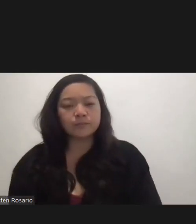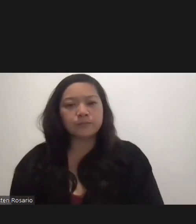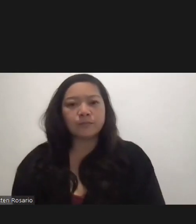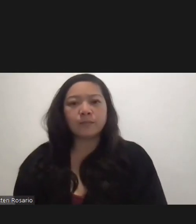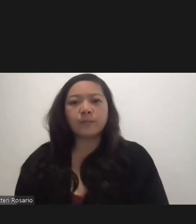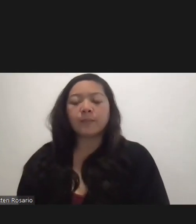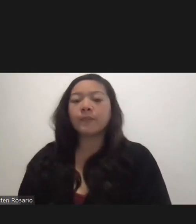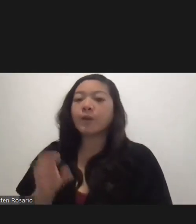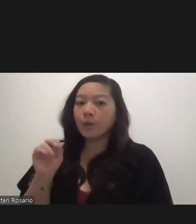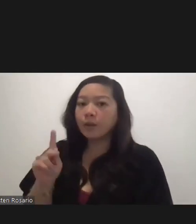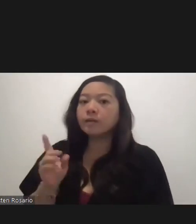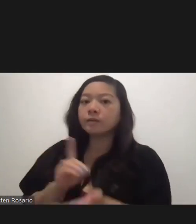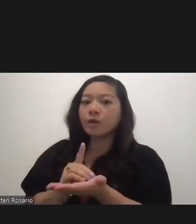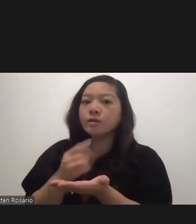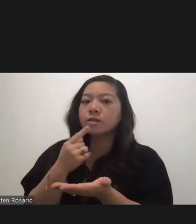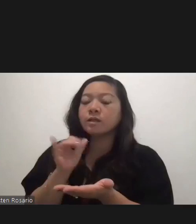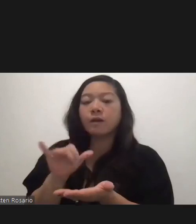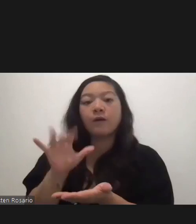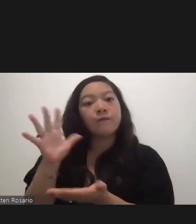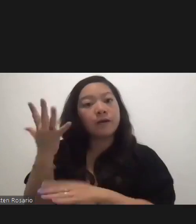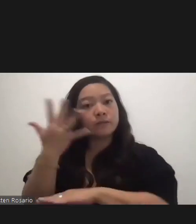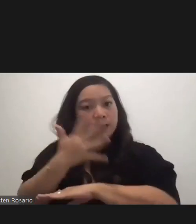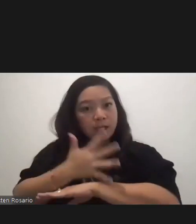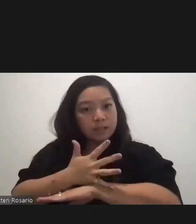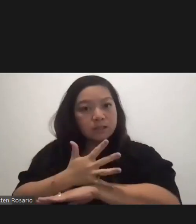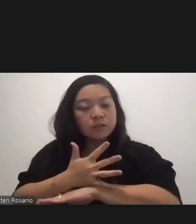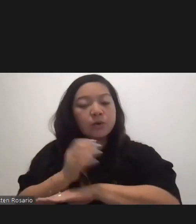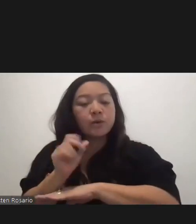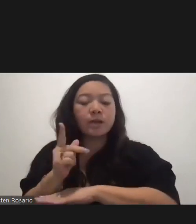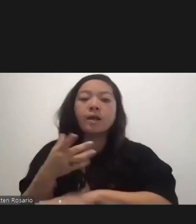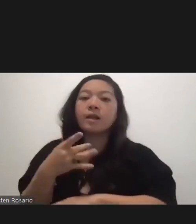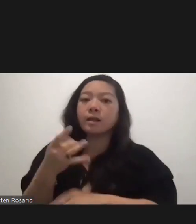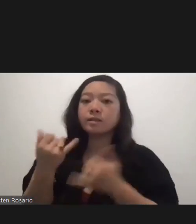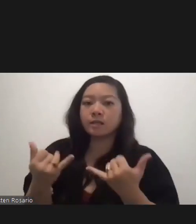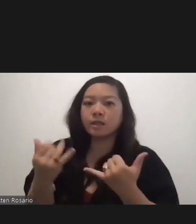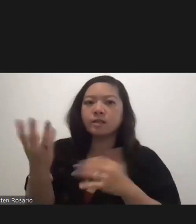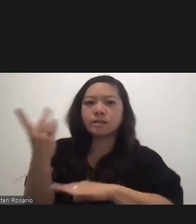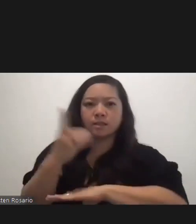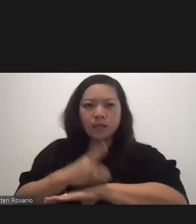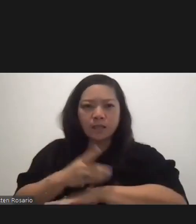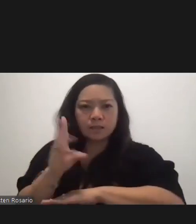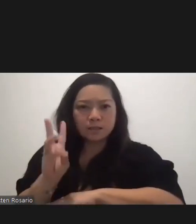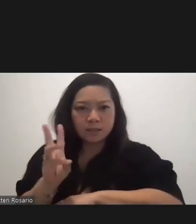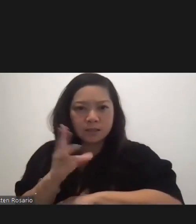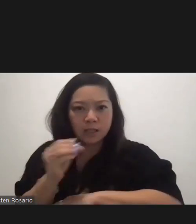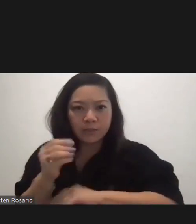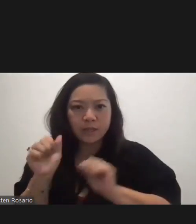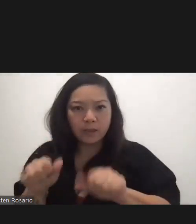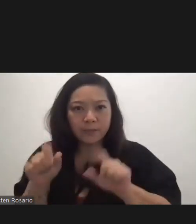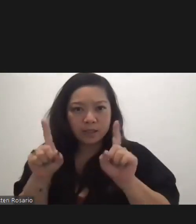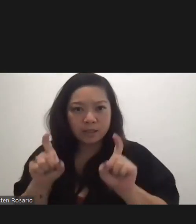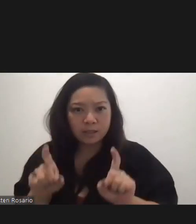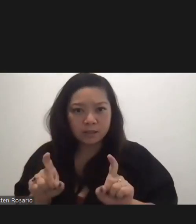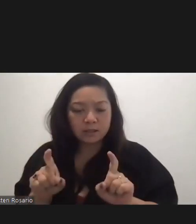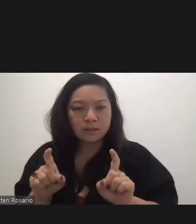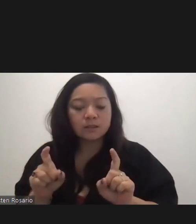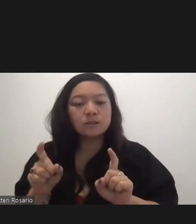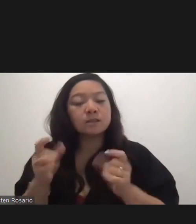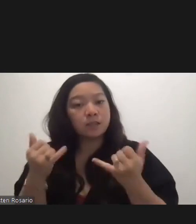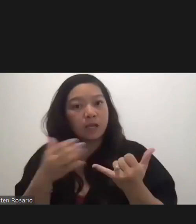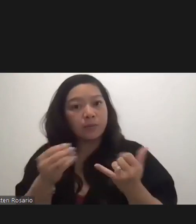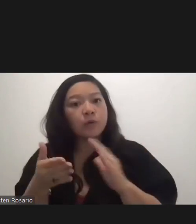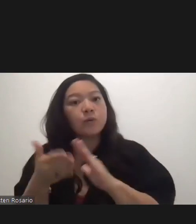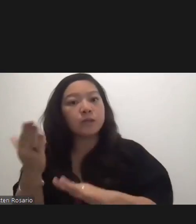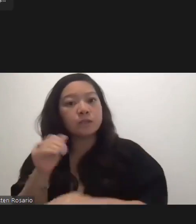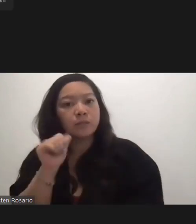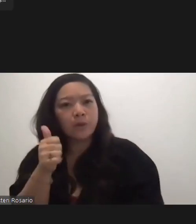Okay, well, if it's five days, then likely today's day six and could be tested today and could be released by tomorrow